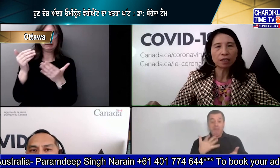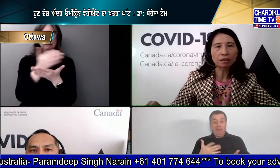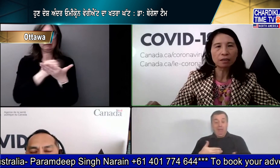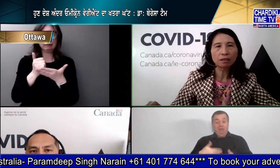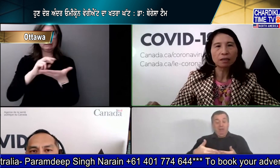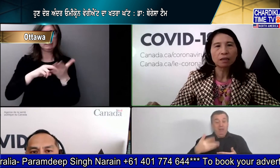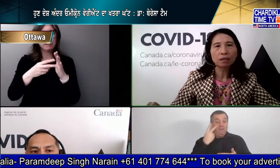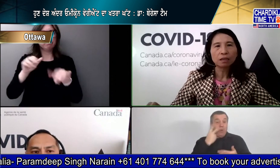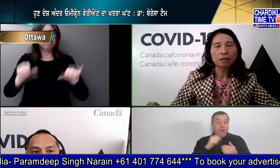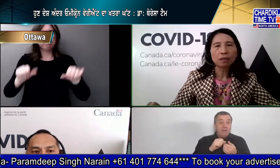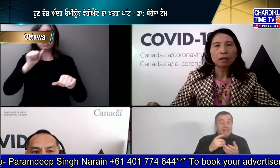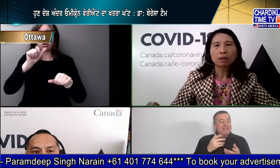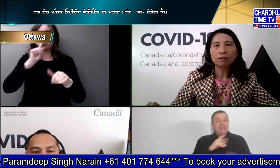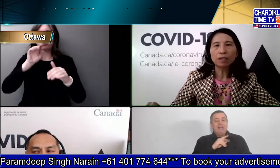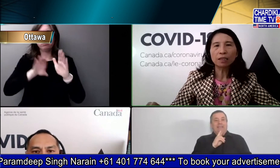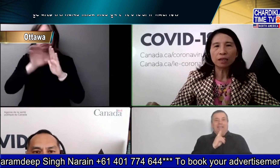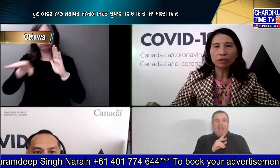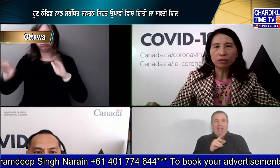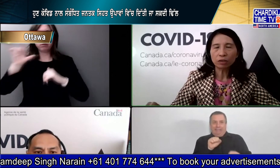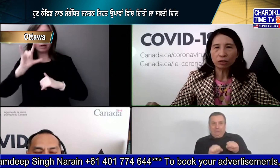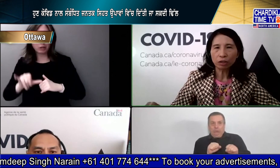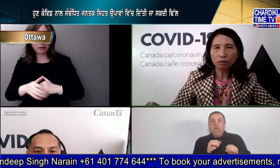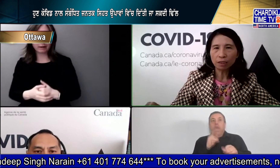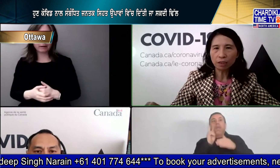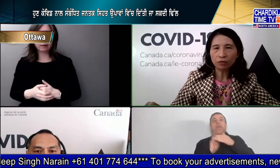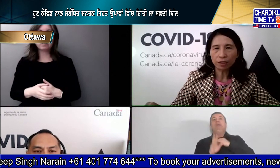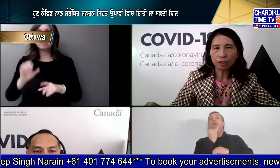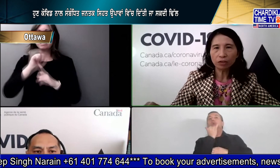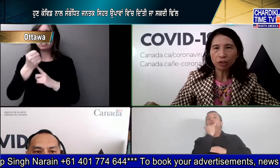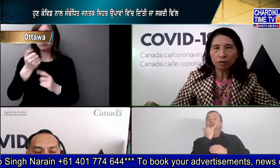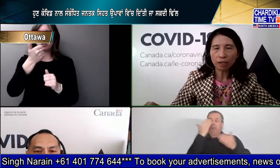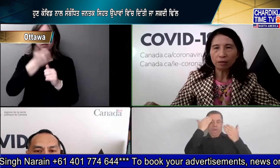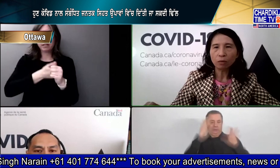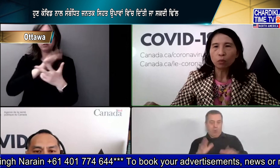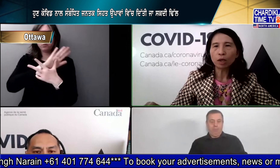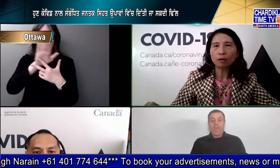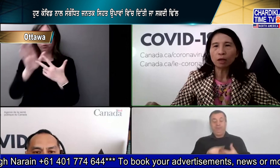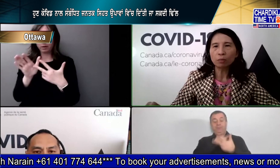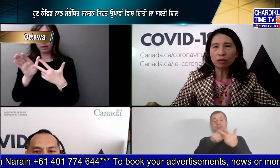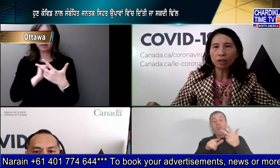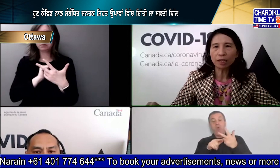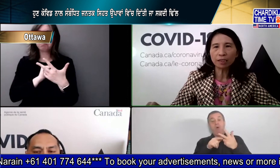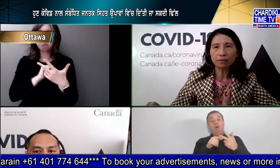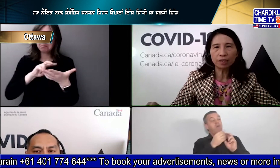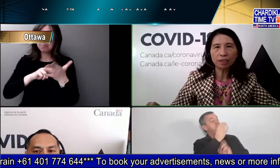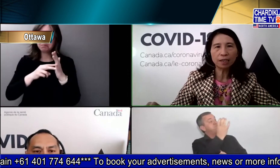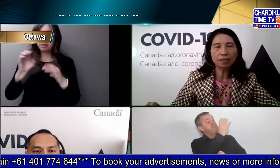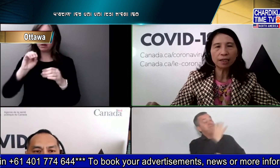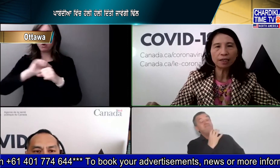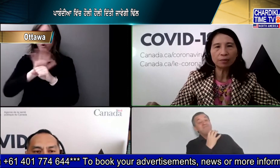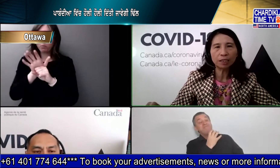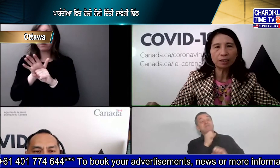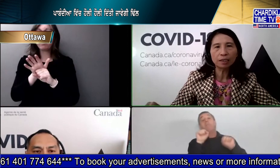these forecasts the three scenarios shown in each figure show that while omicron activity